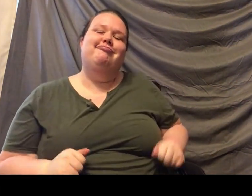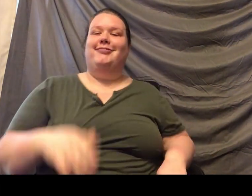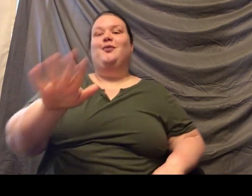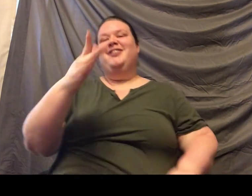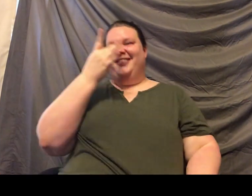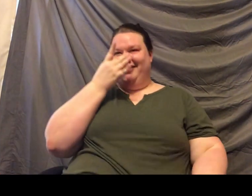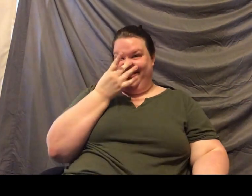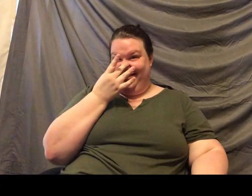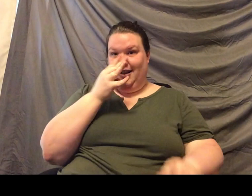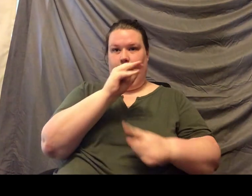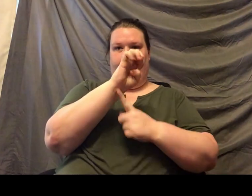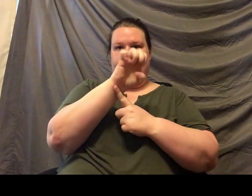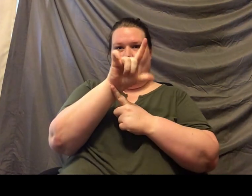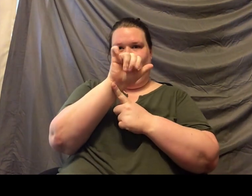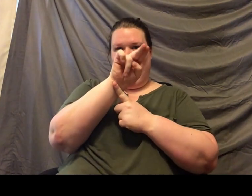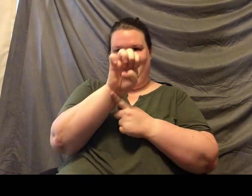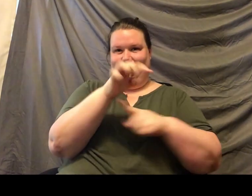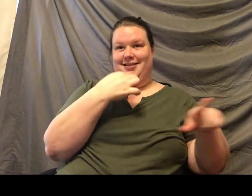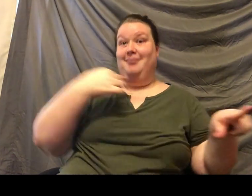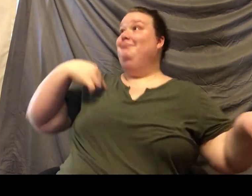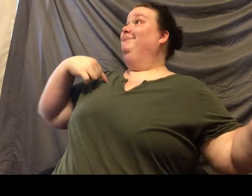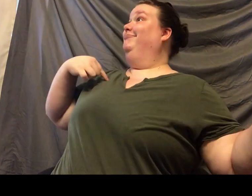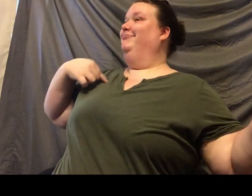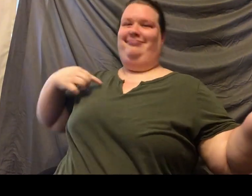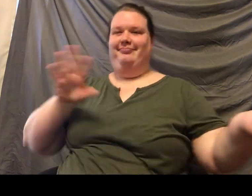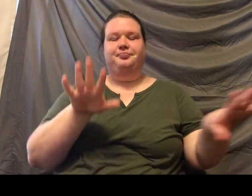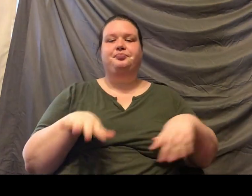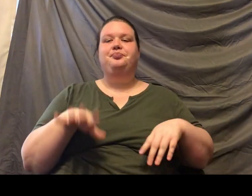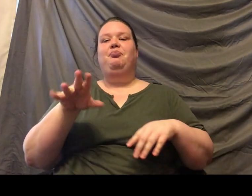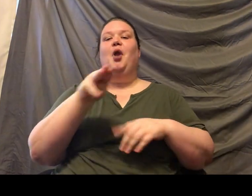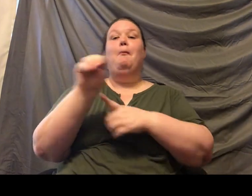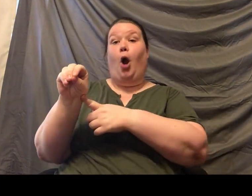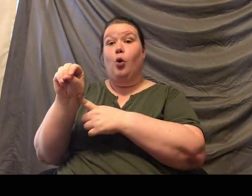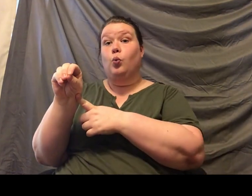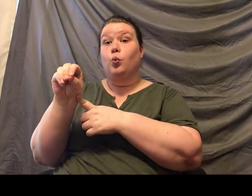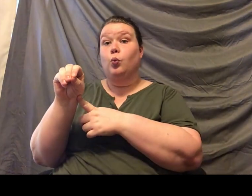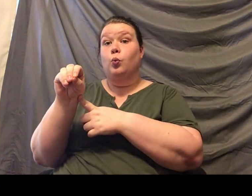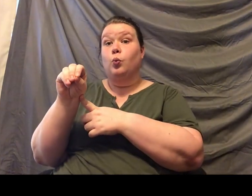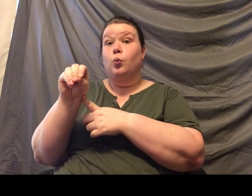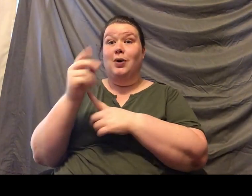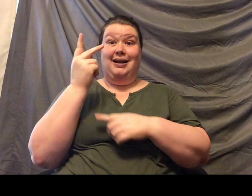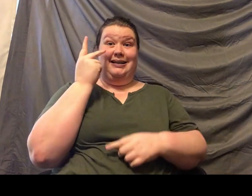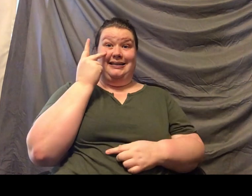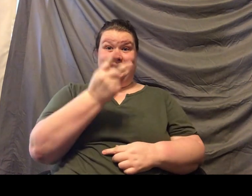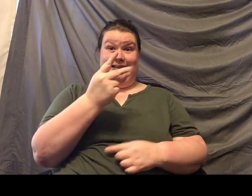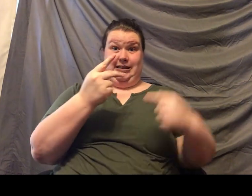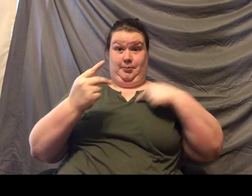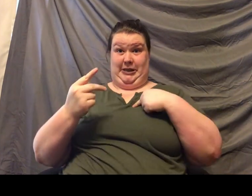bad eyesight, he knows each one of us based on our smells, not by the way we look. So, he can look at me and Melanie and